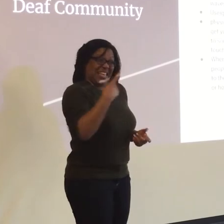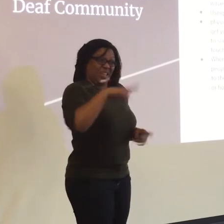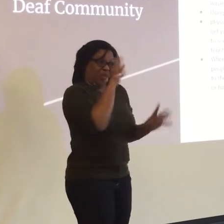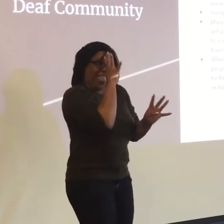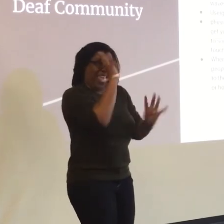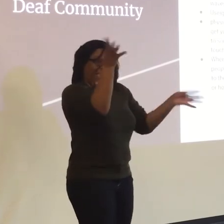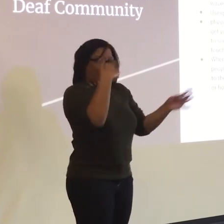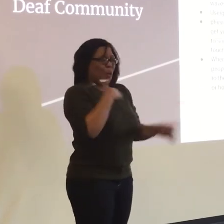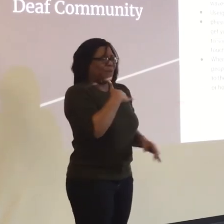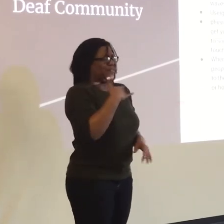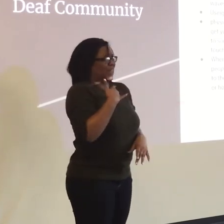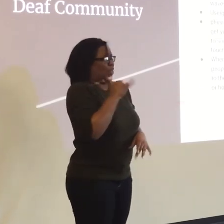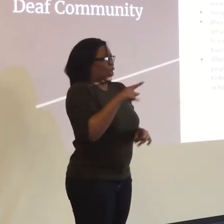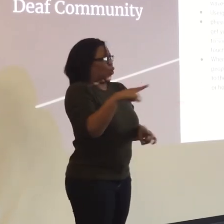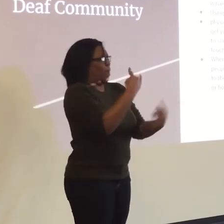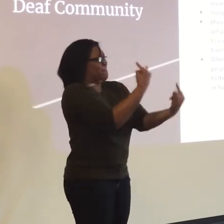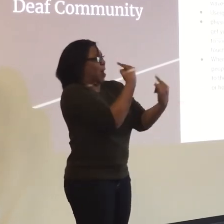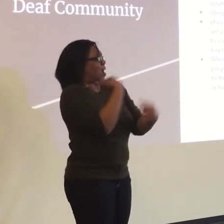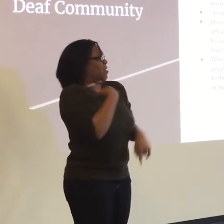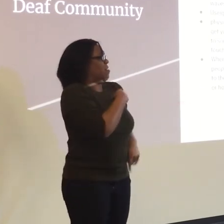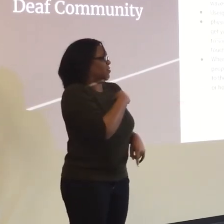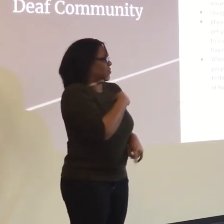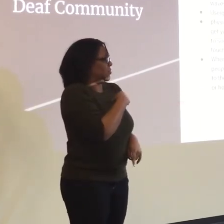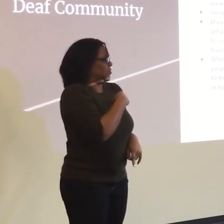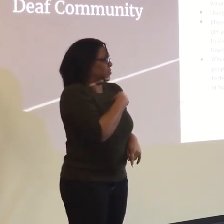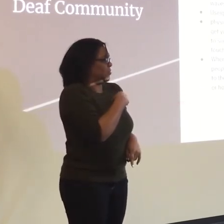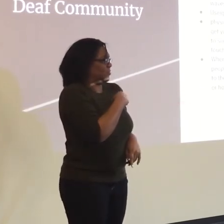Because if we see you making it up, we feel like you're mocking us.